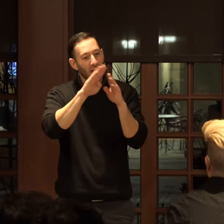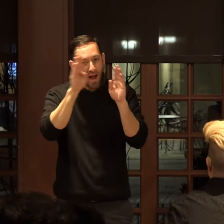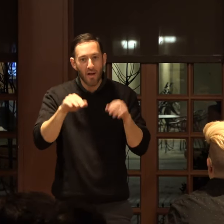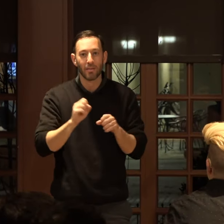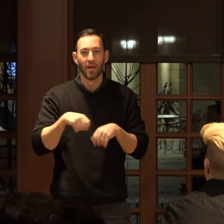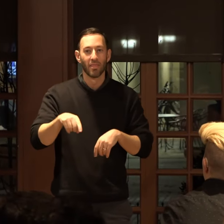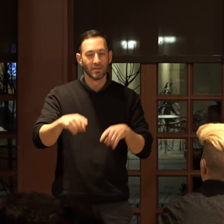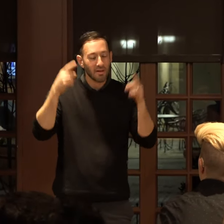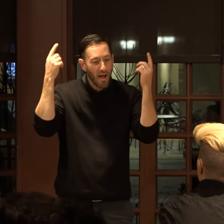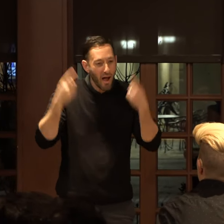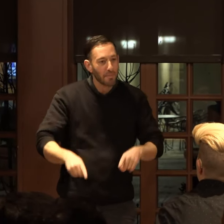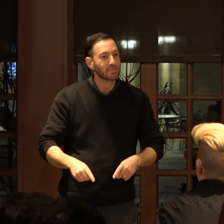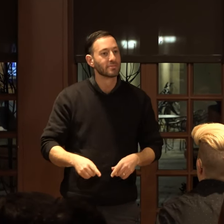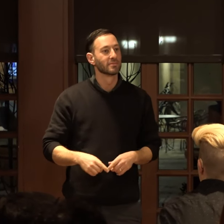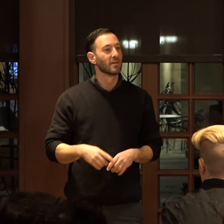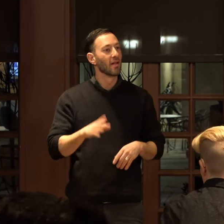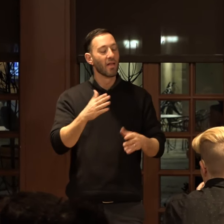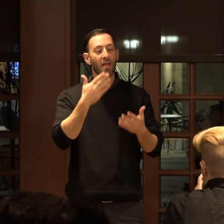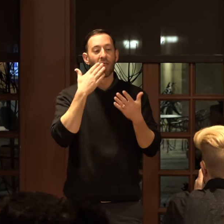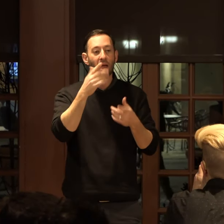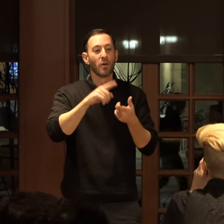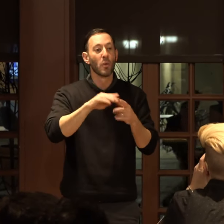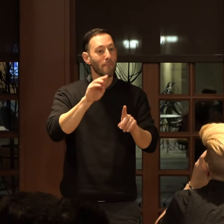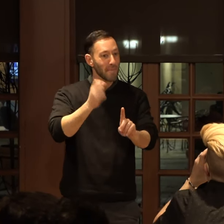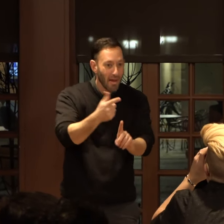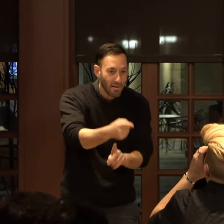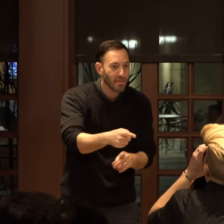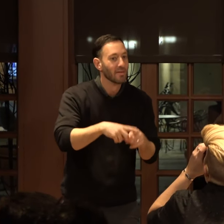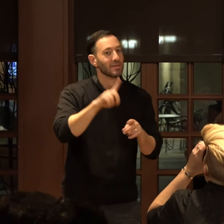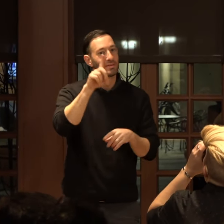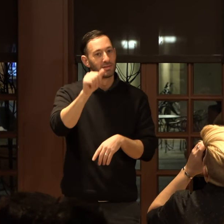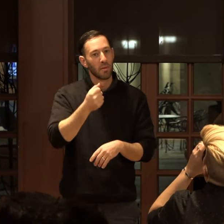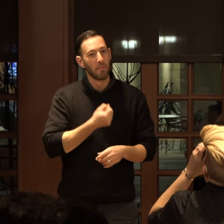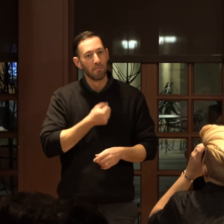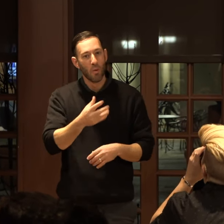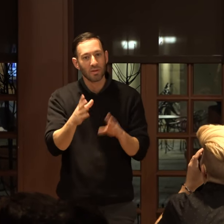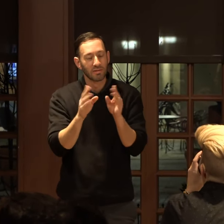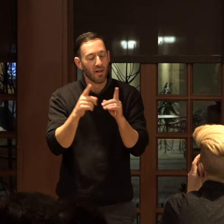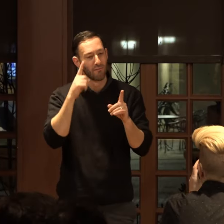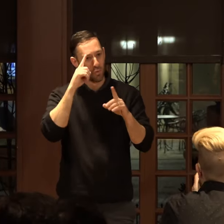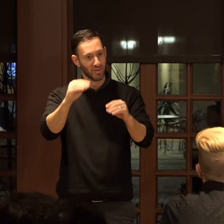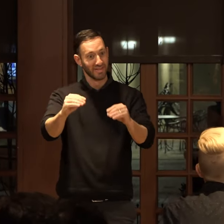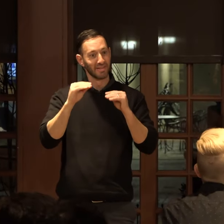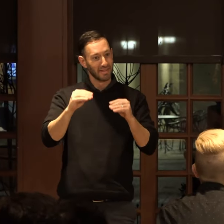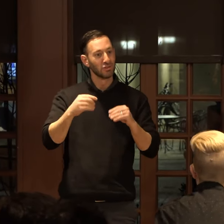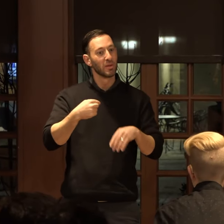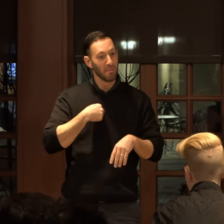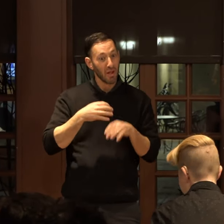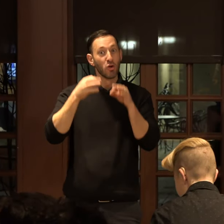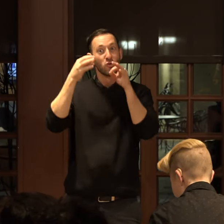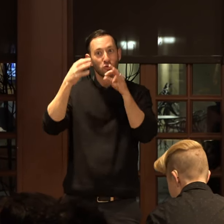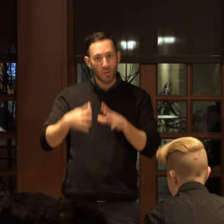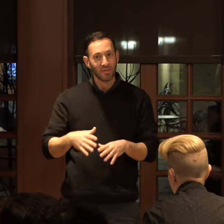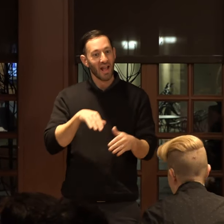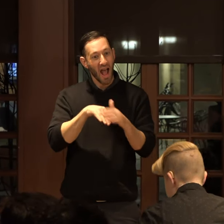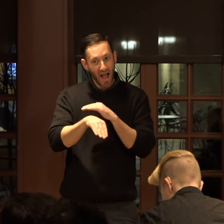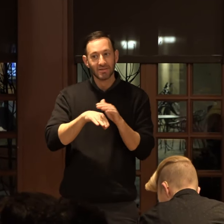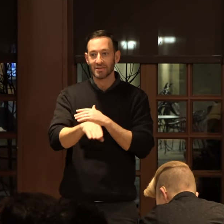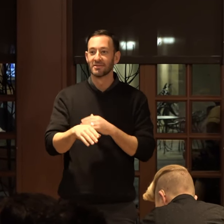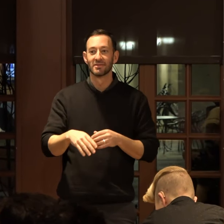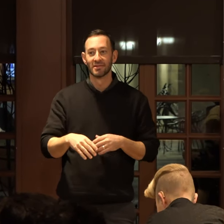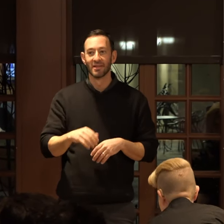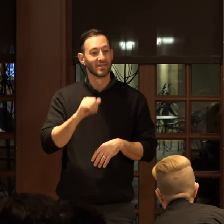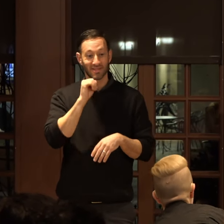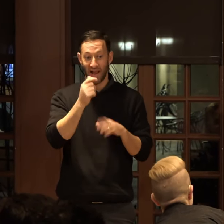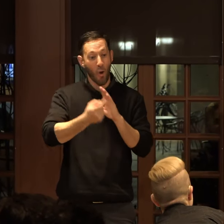stuff possible. Thank you to Meg at the Disability Poetics Conference for teaching me that interpretation and access is not